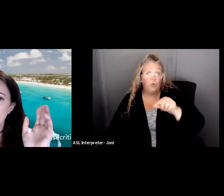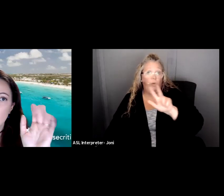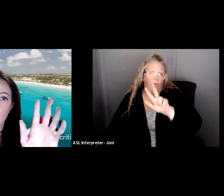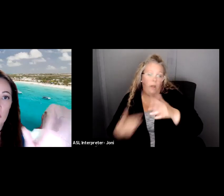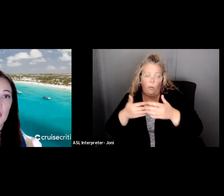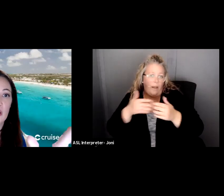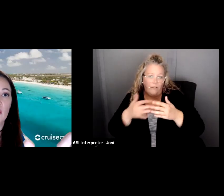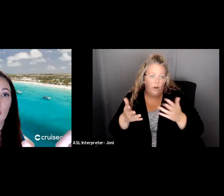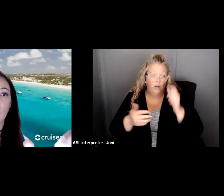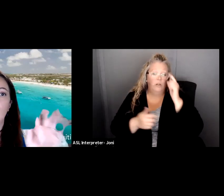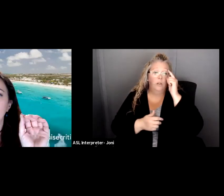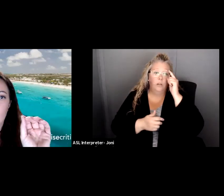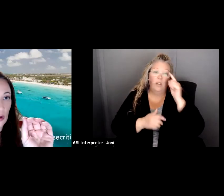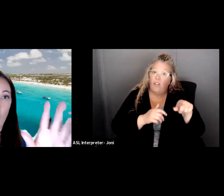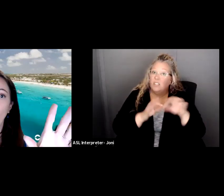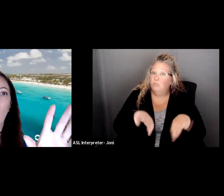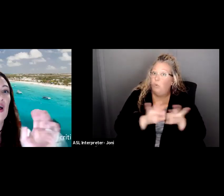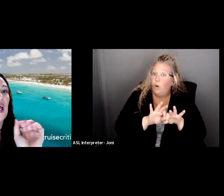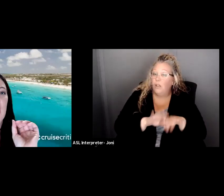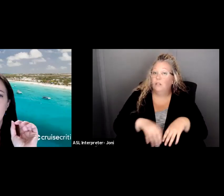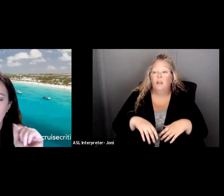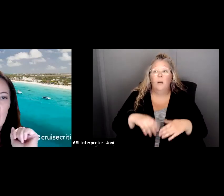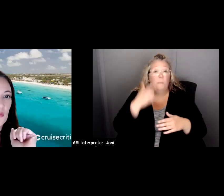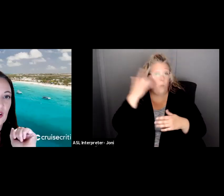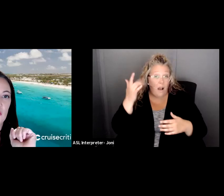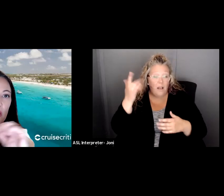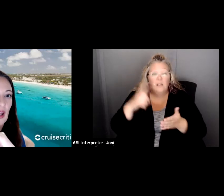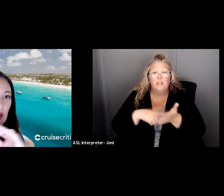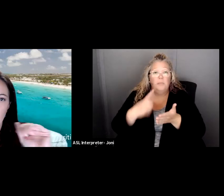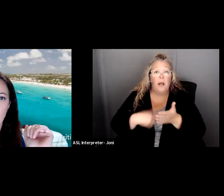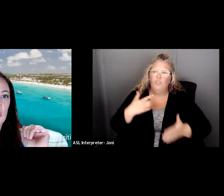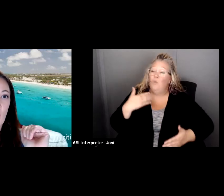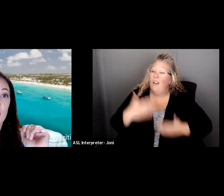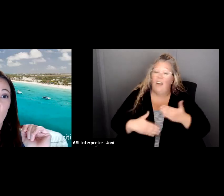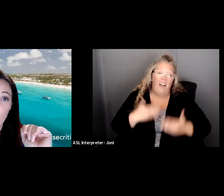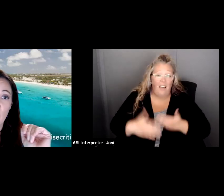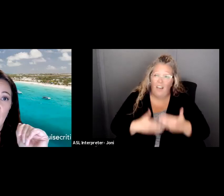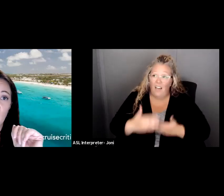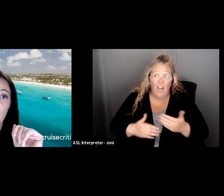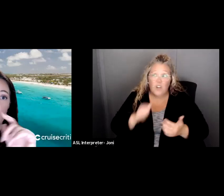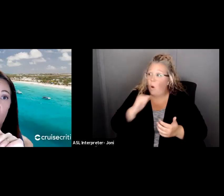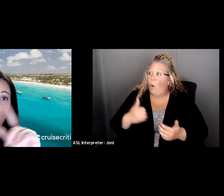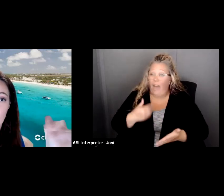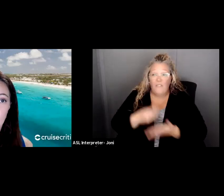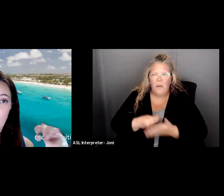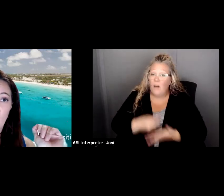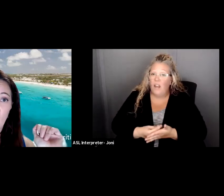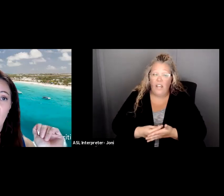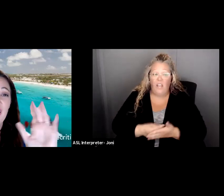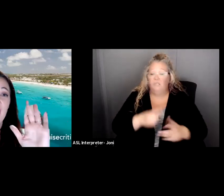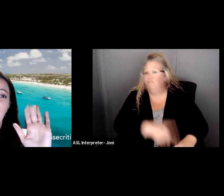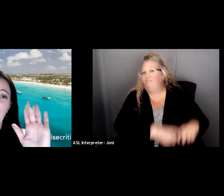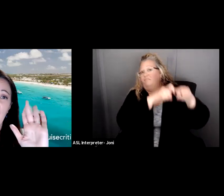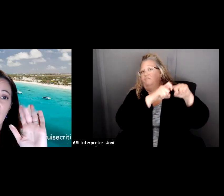sometimes you may start running down the road towards a goal and you don't have the money for it. And it just stops, or you have to rob Peter pay